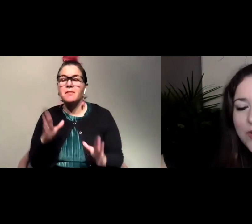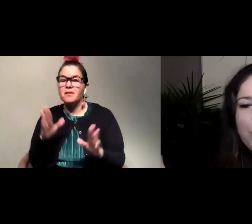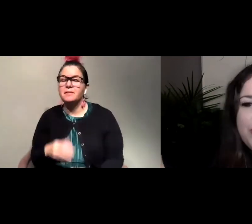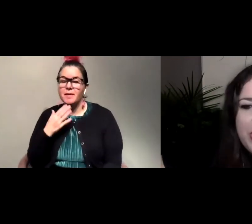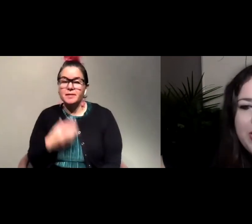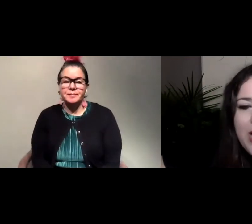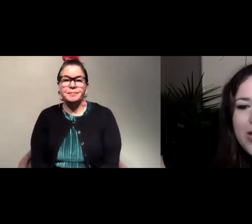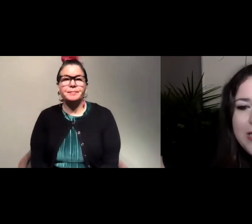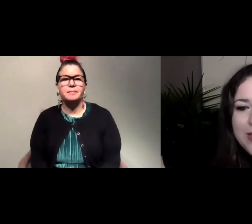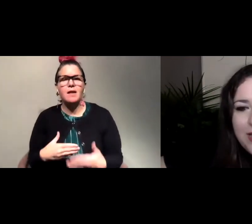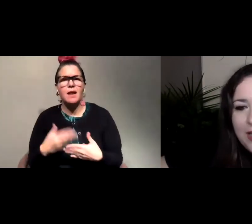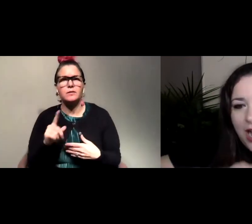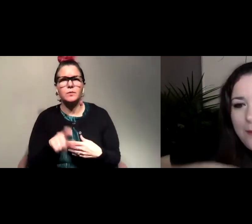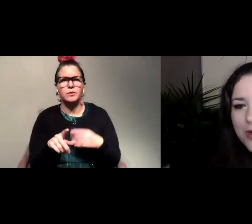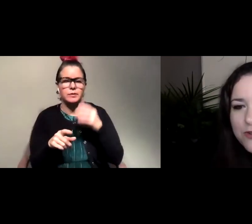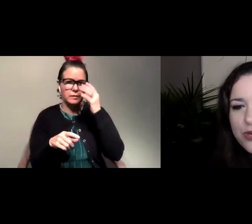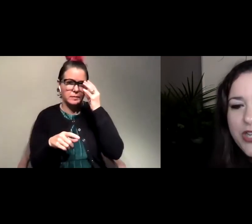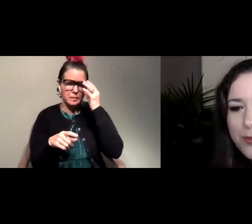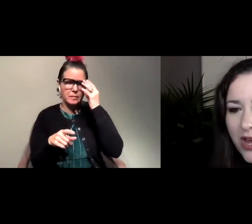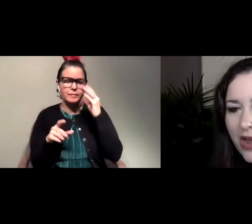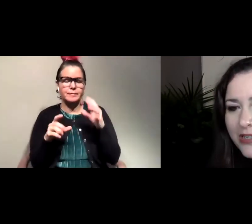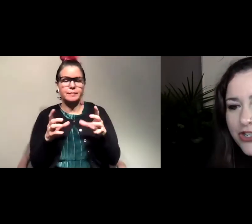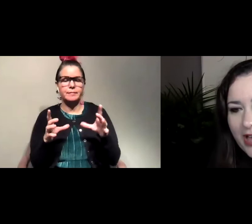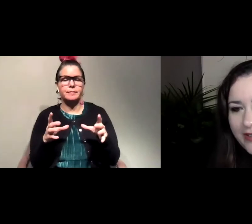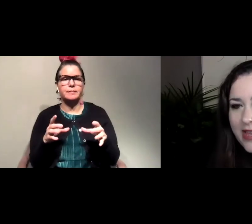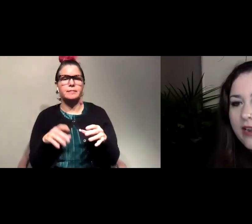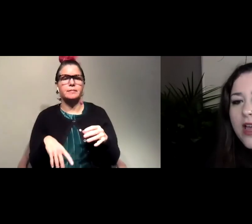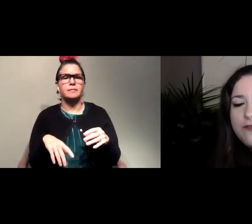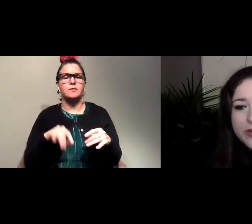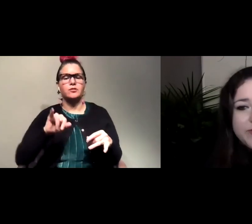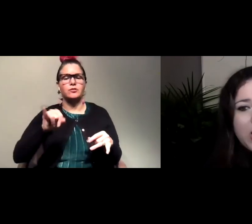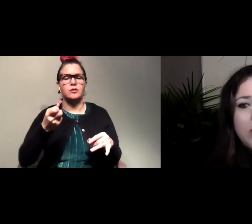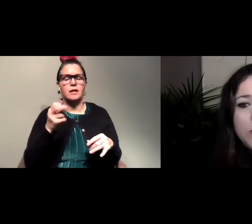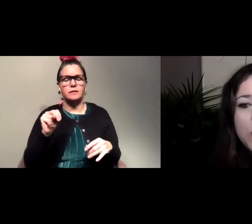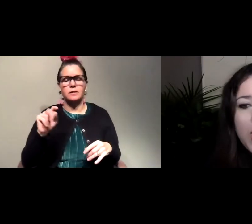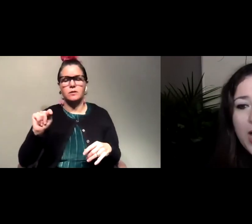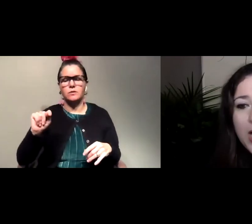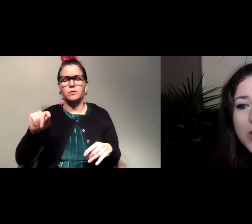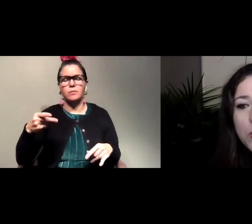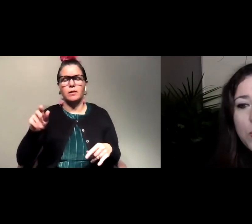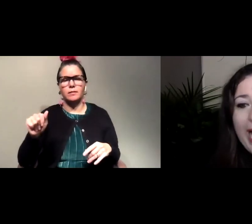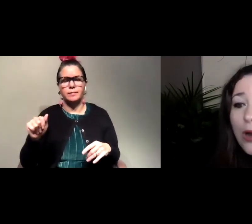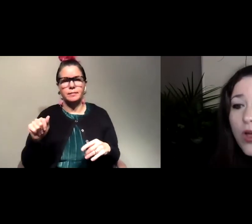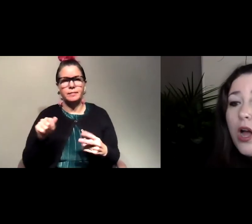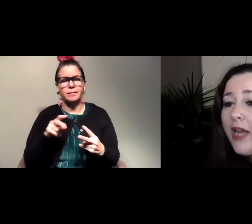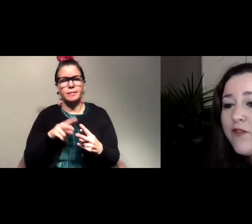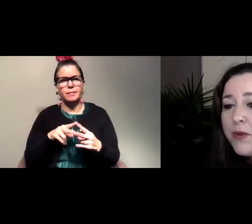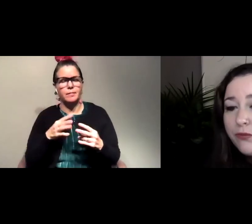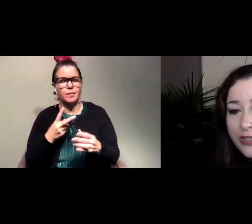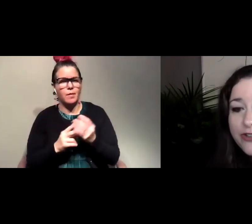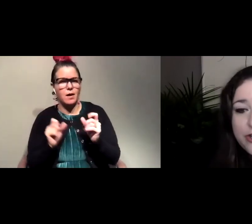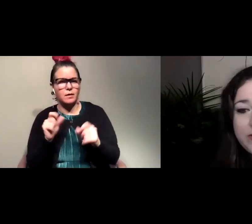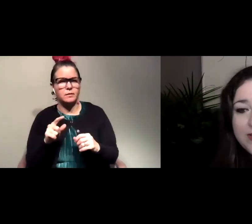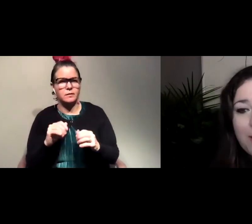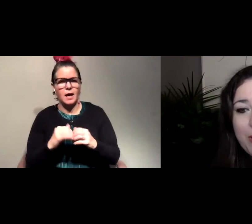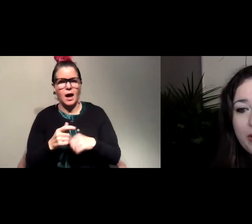the next question, uh, is a combo between Tupelo and Jackson. First of all, uh, how long have you been